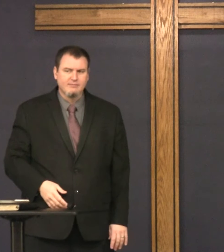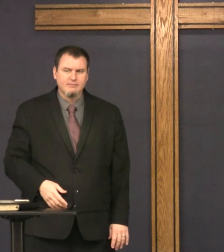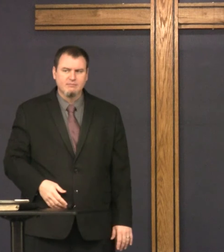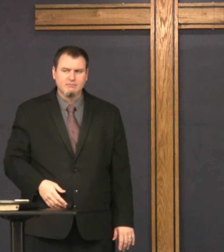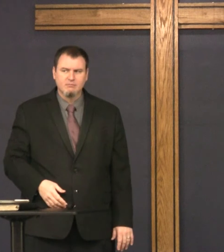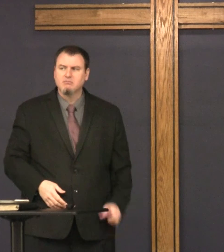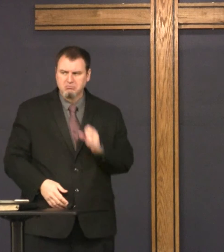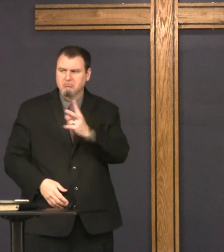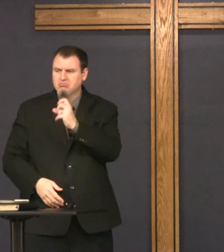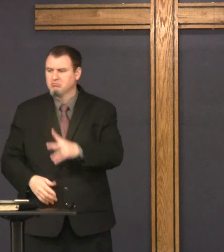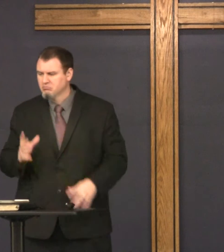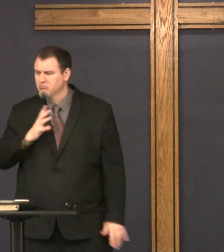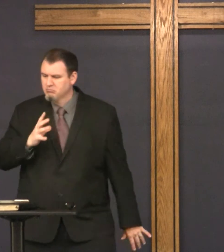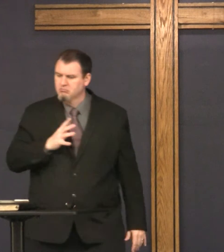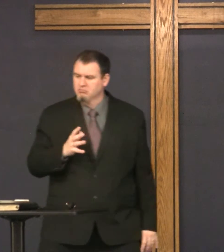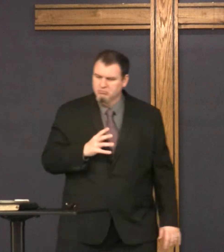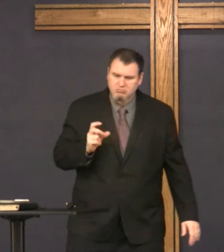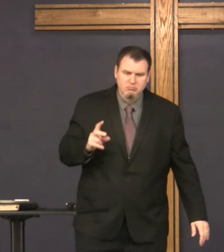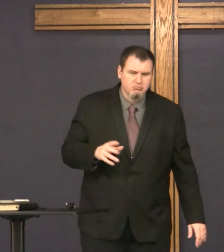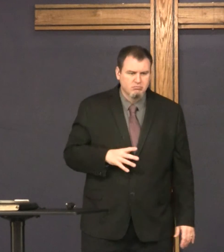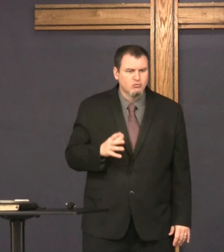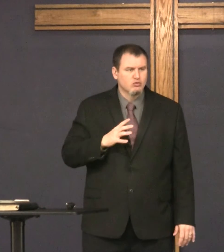First, they said, Lazarus is not going to die.